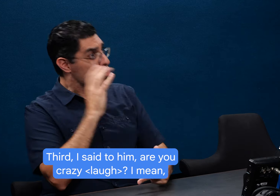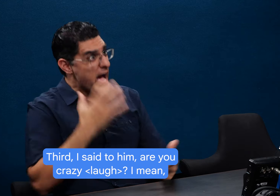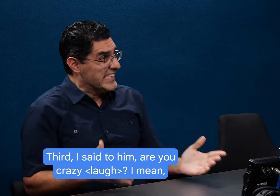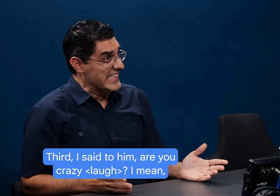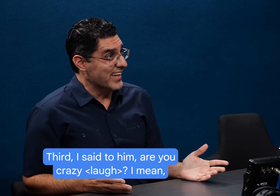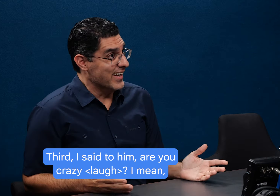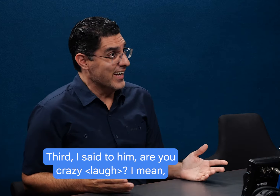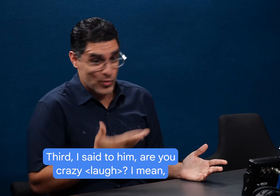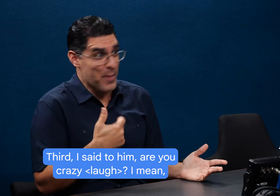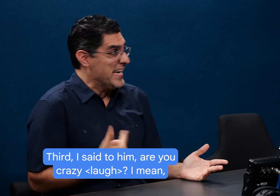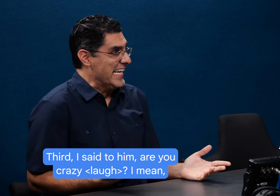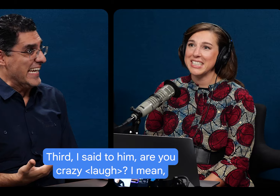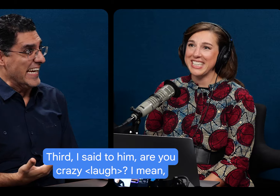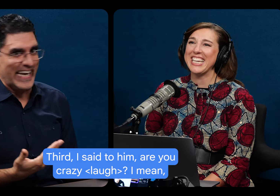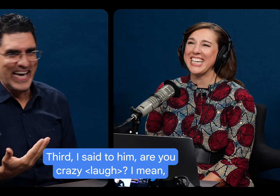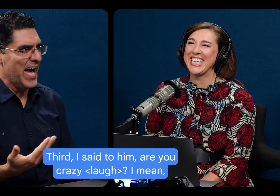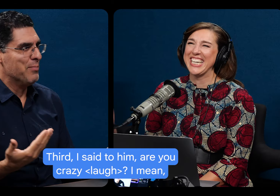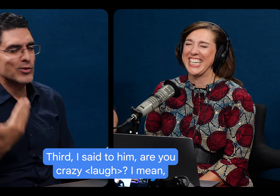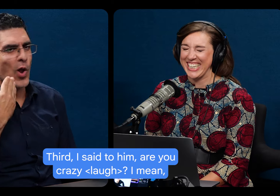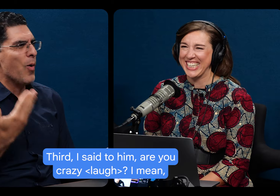I said to him, are you crazy?